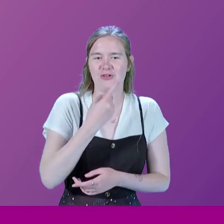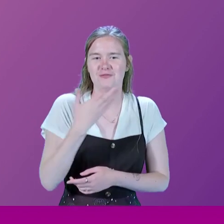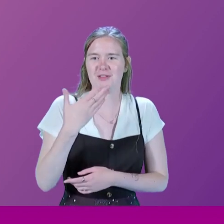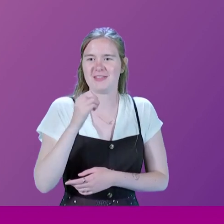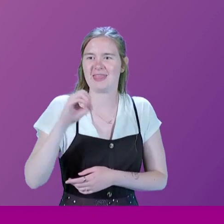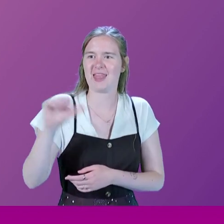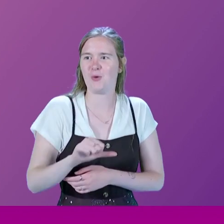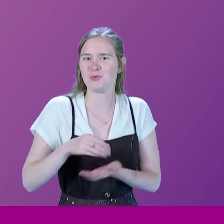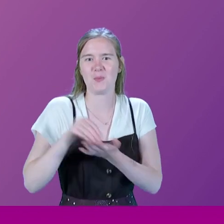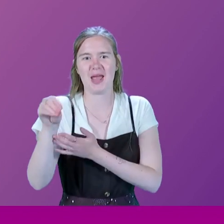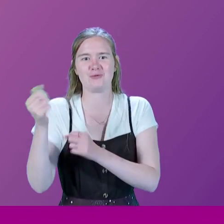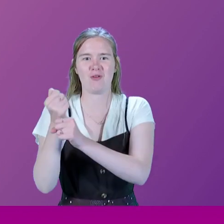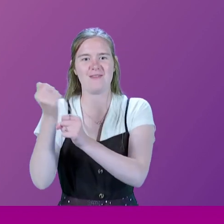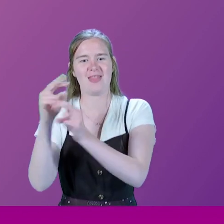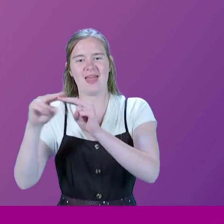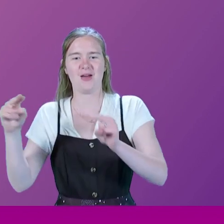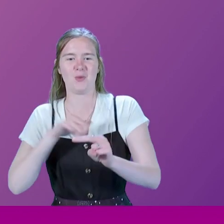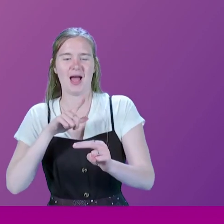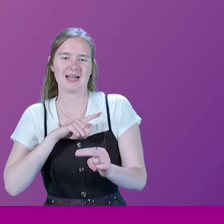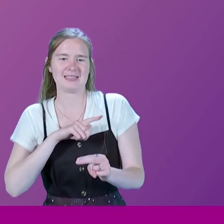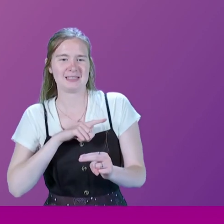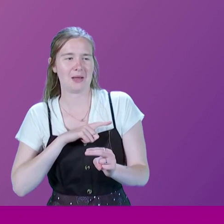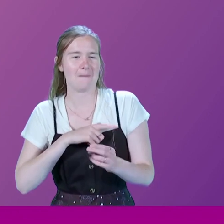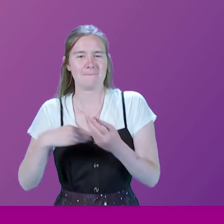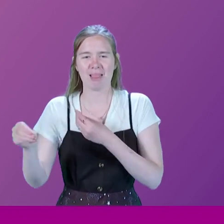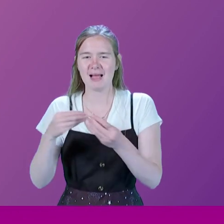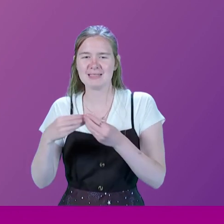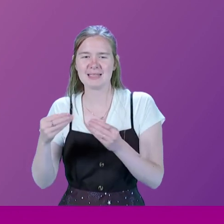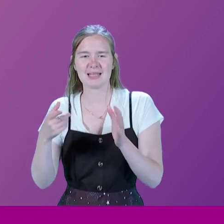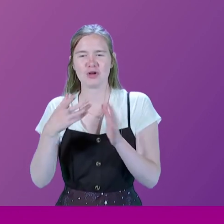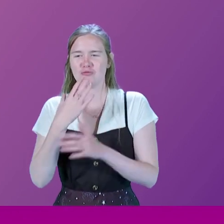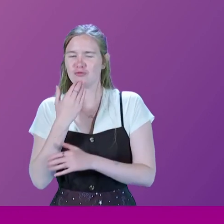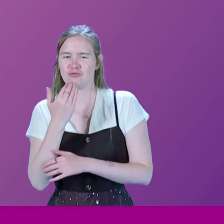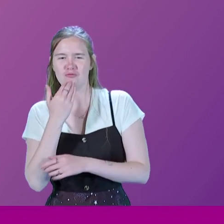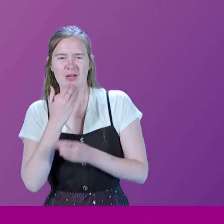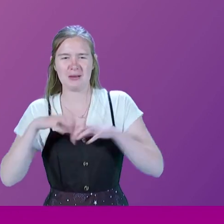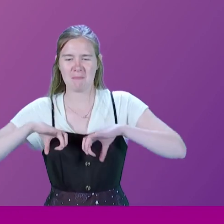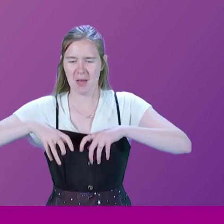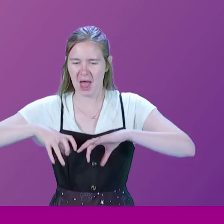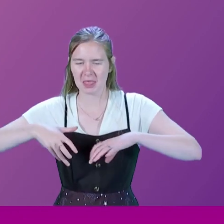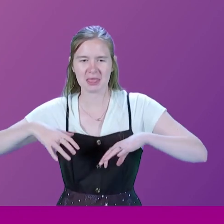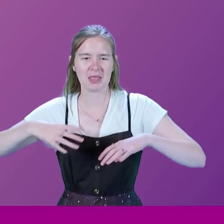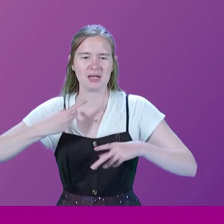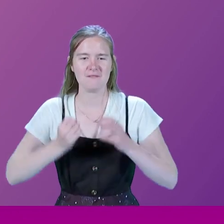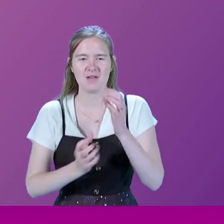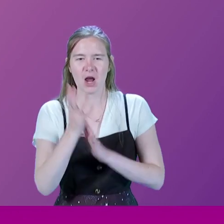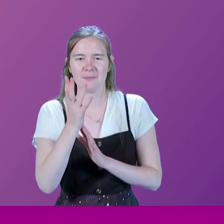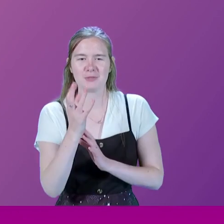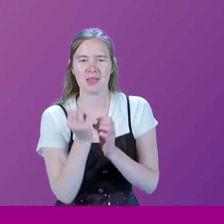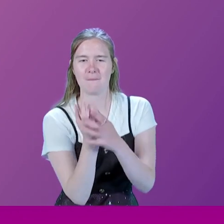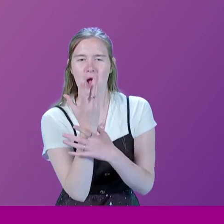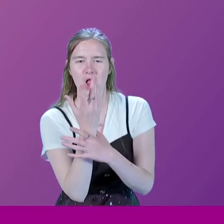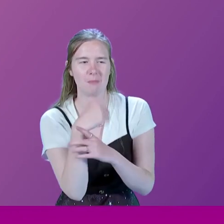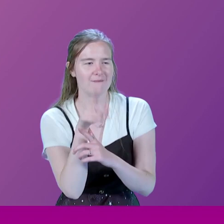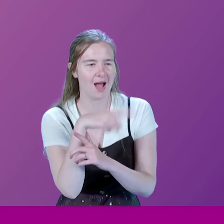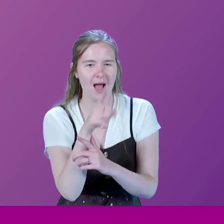Because, you know, it's got plastic avocado baths and it's got these fireplaces with a bulb and a fan that goes